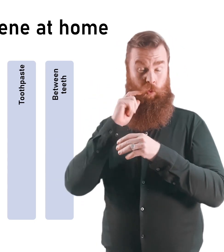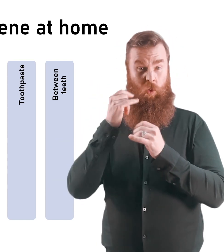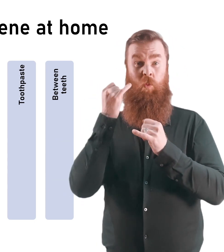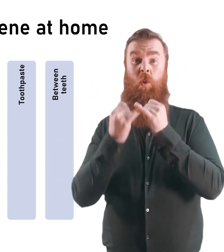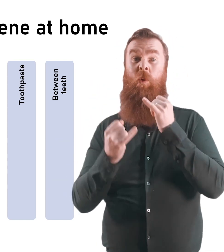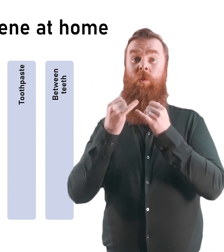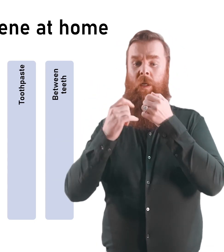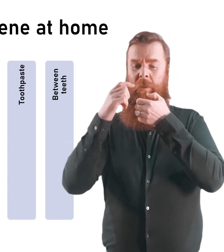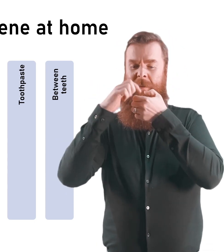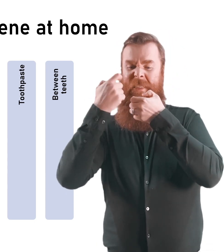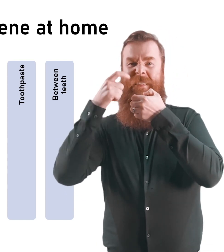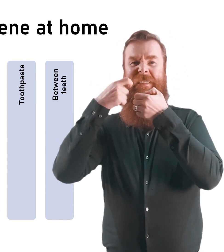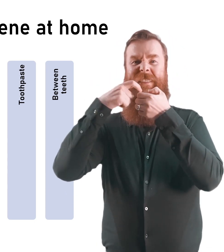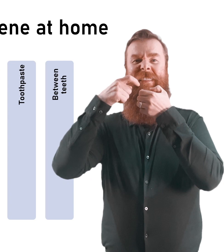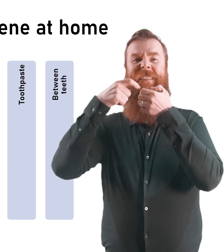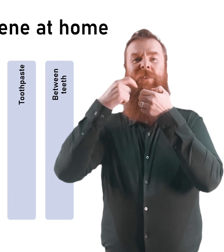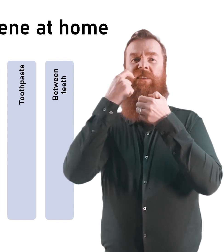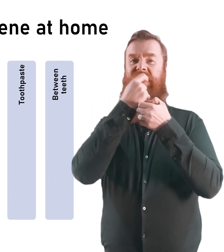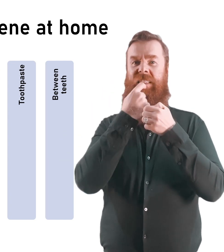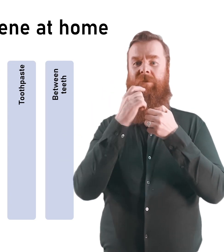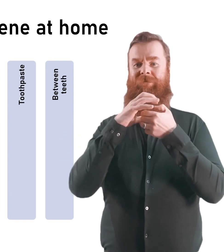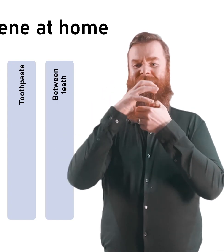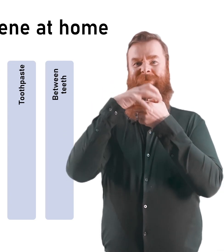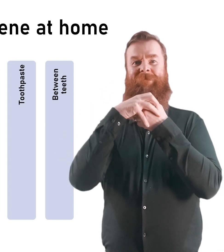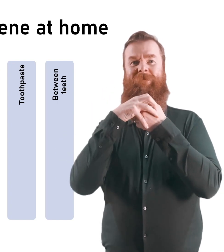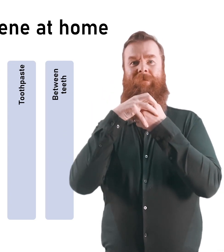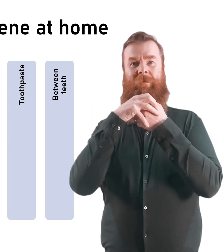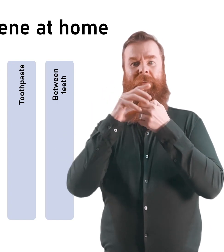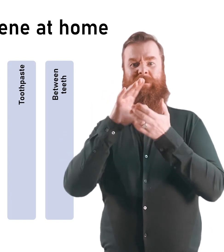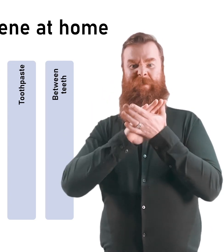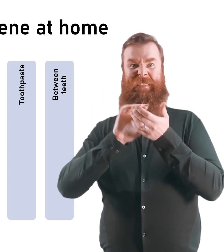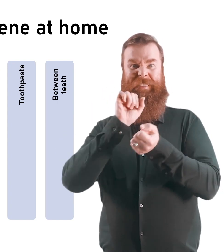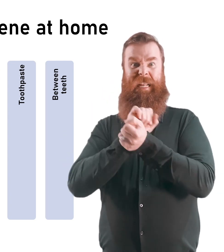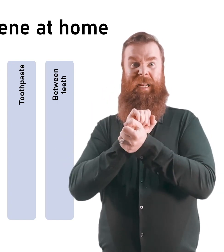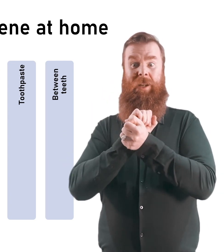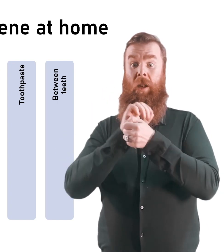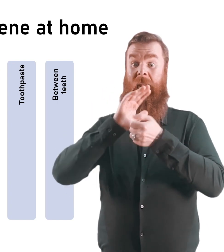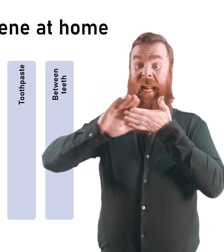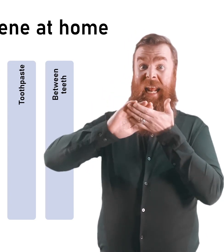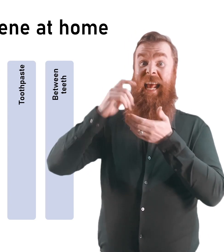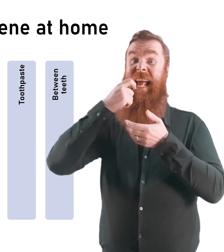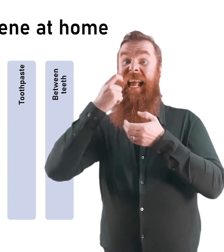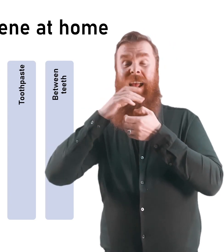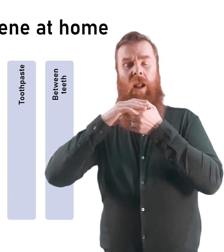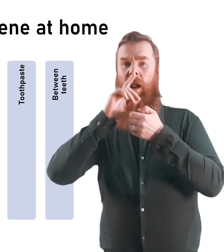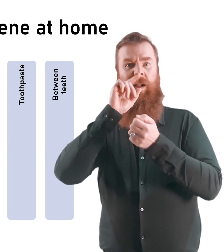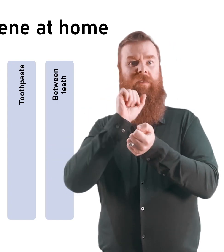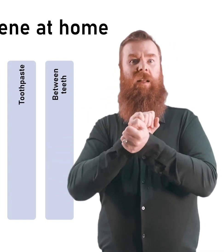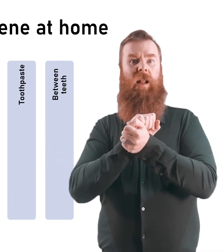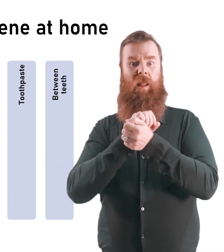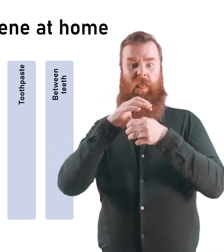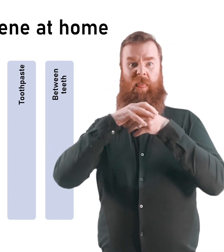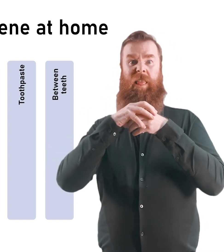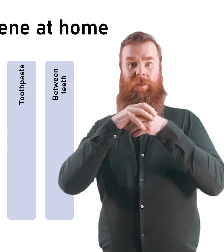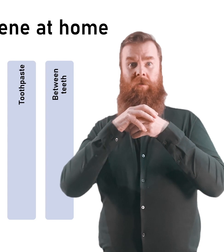and cannot easily be brushed off the teeth. Calculus needs to be cleaned off by a dentist.